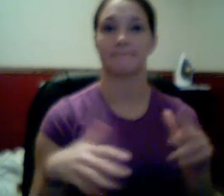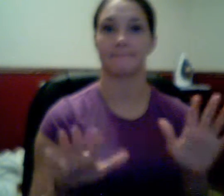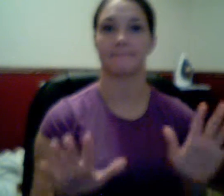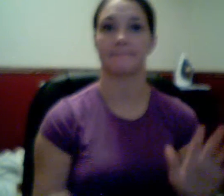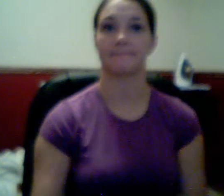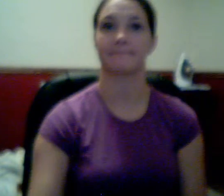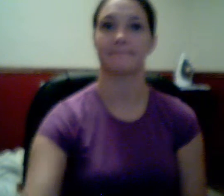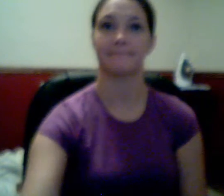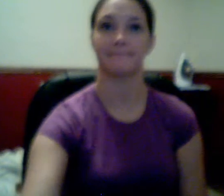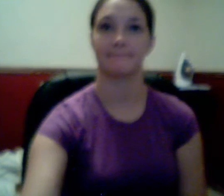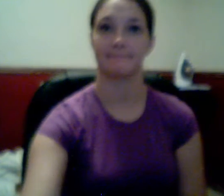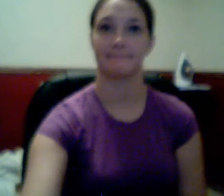All bets are on.